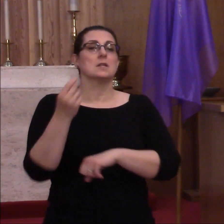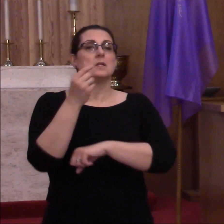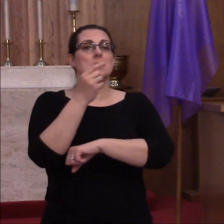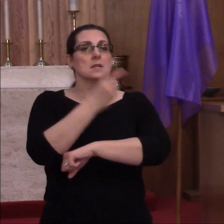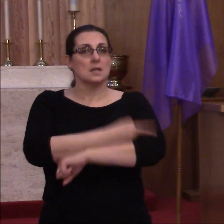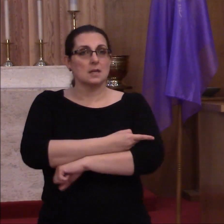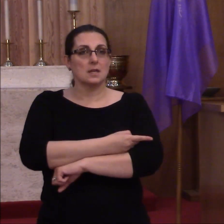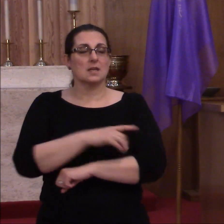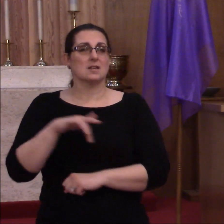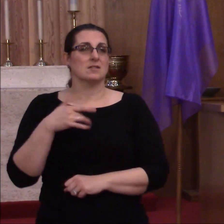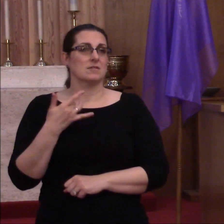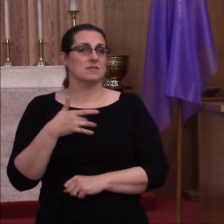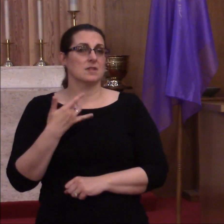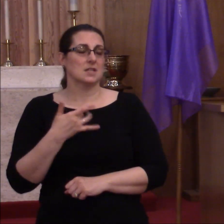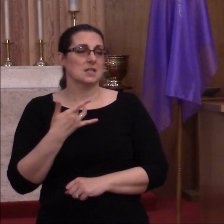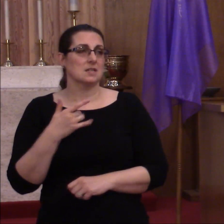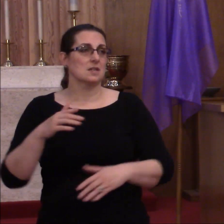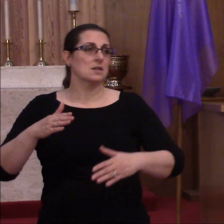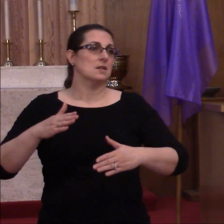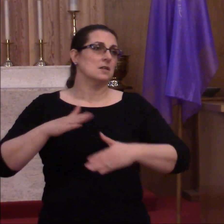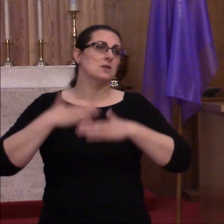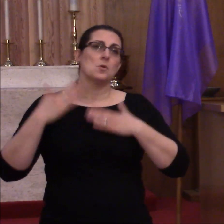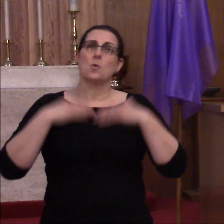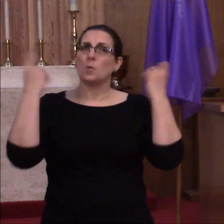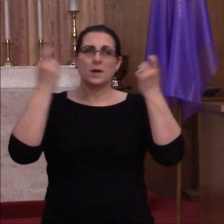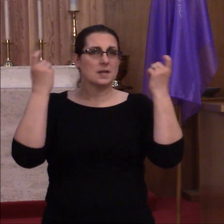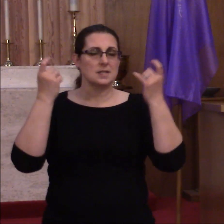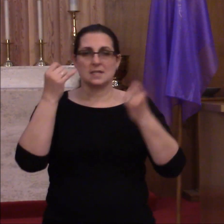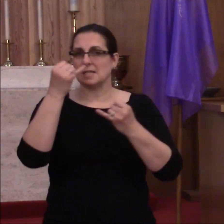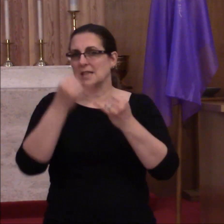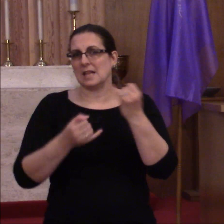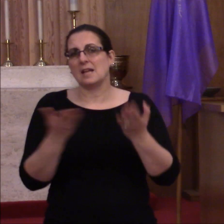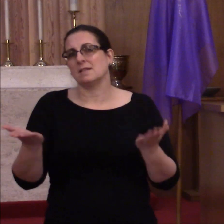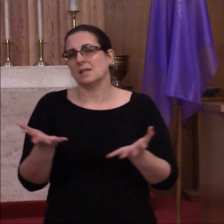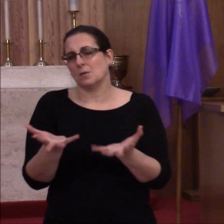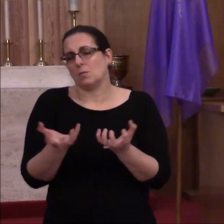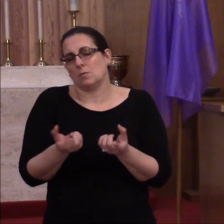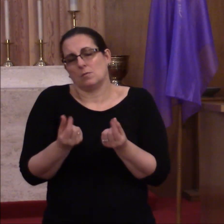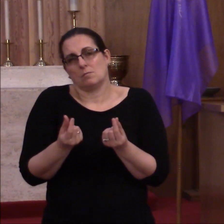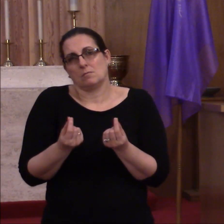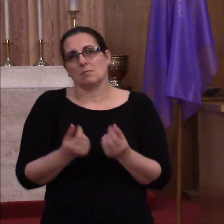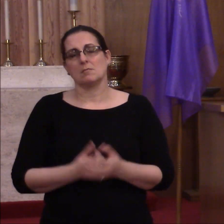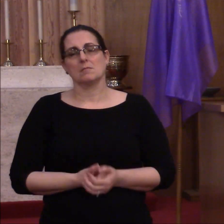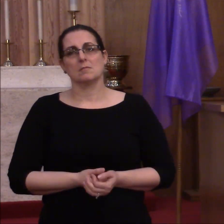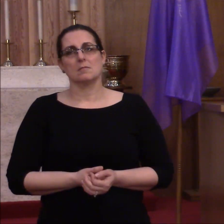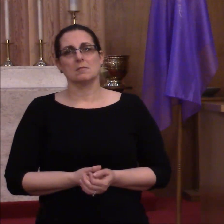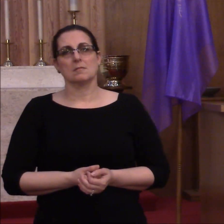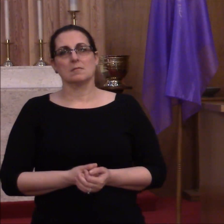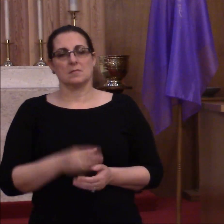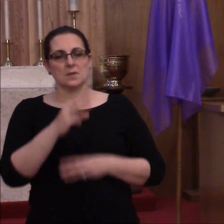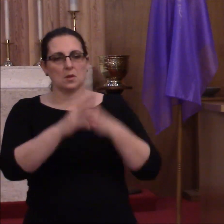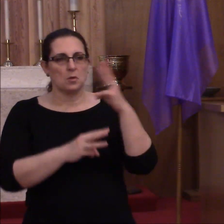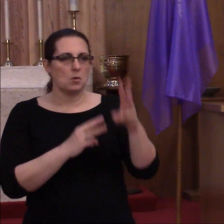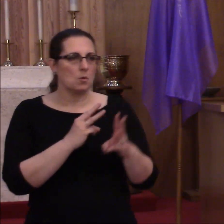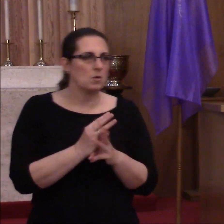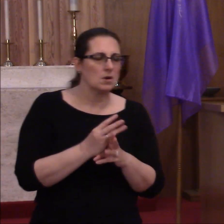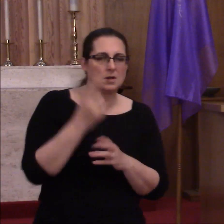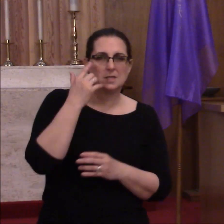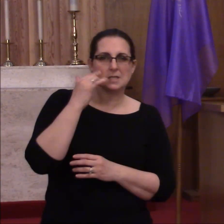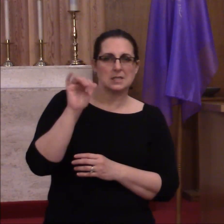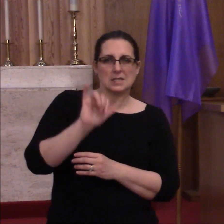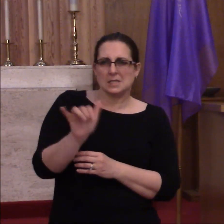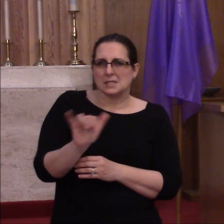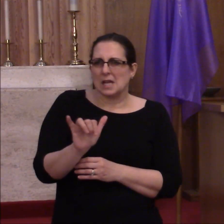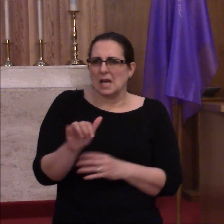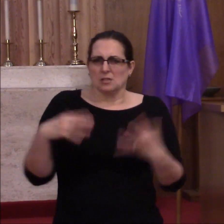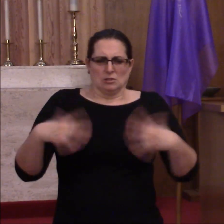Today feels like rejoicing is the last thing we want to do. The whole world seems to be in a panic.